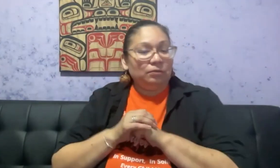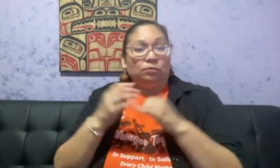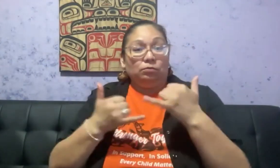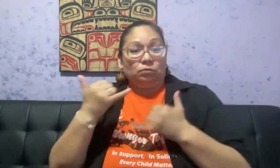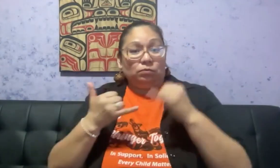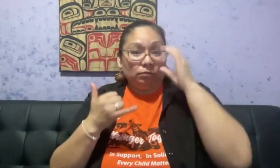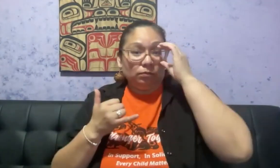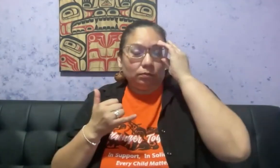Day.